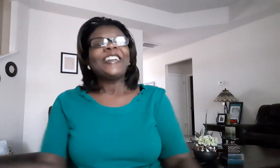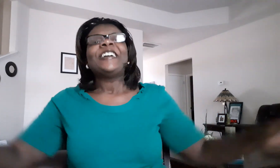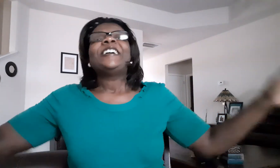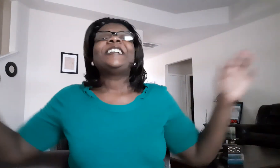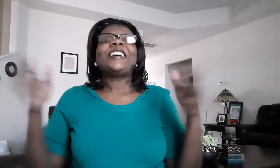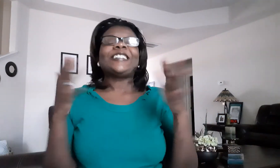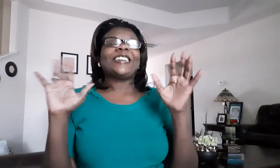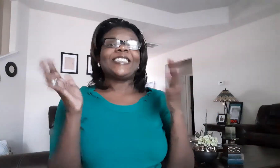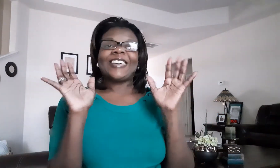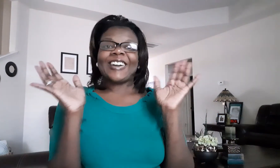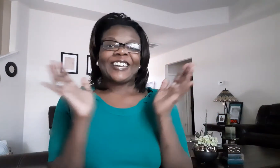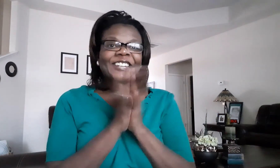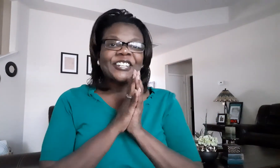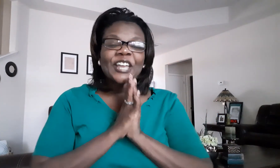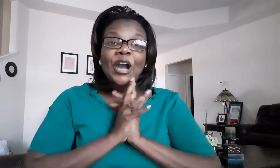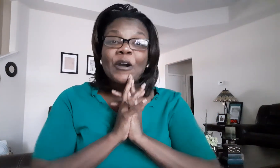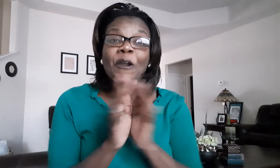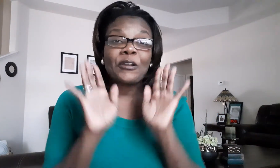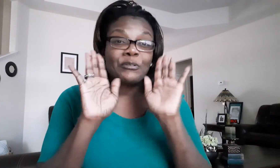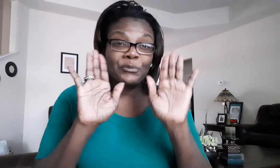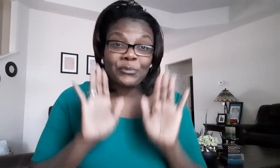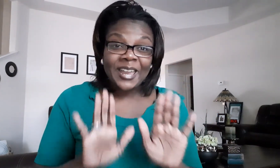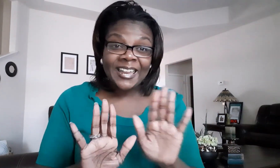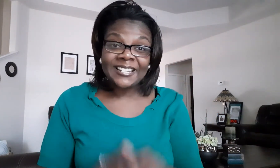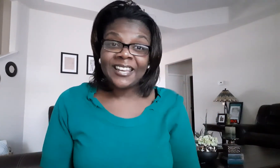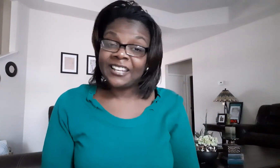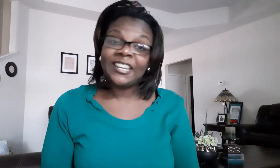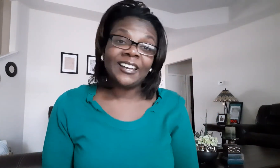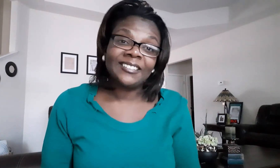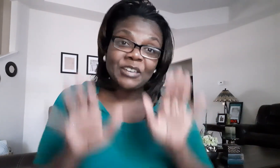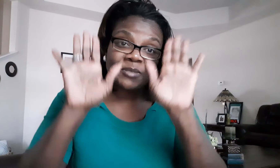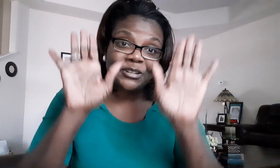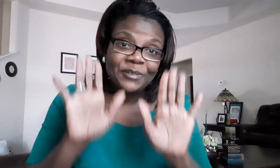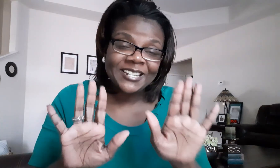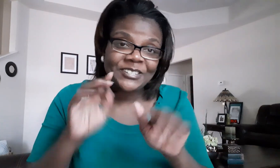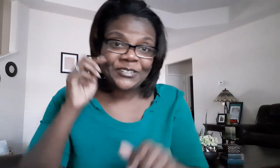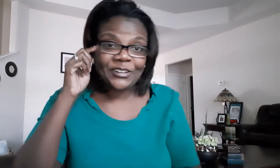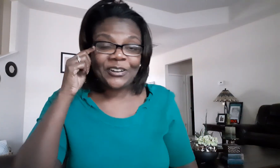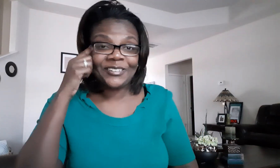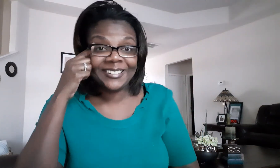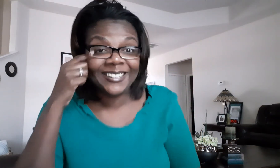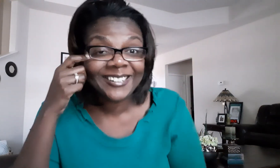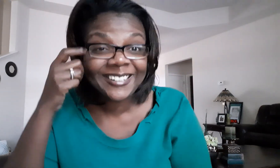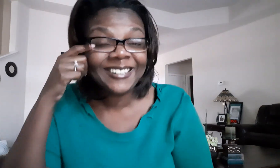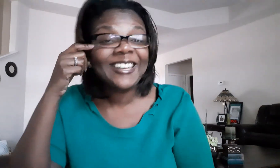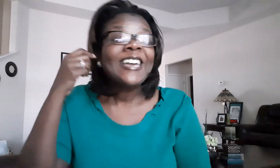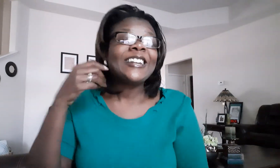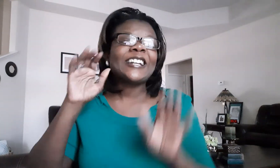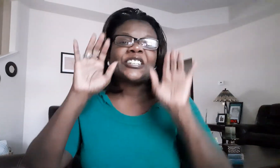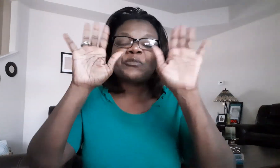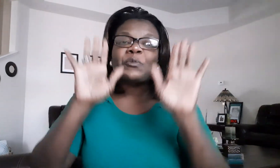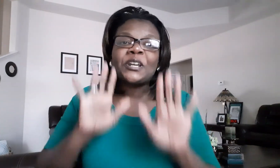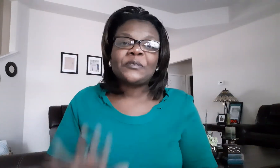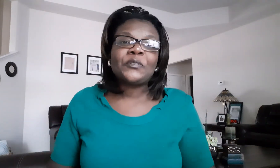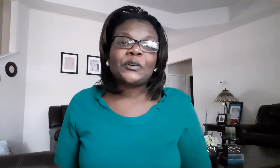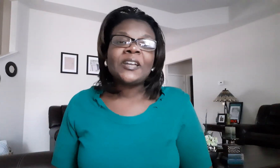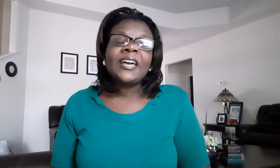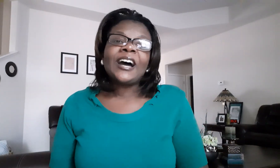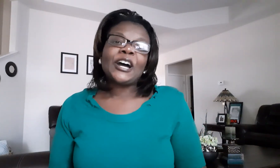y'all did that y'all are great yeah that mean great too y'all that's just wonderful uh